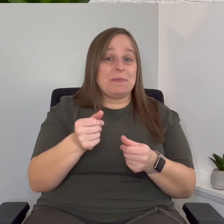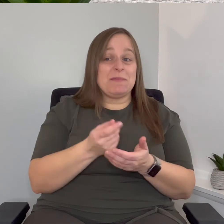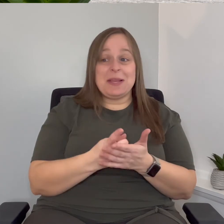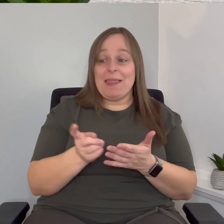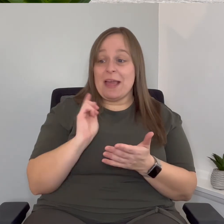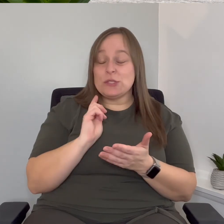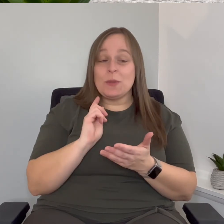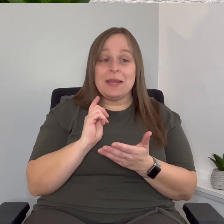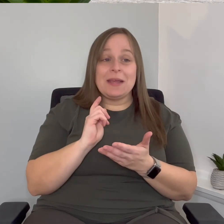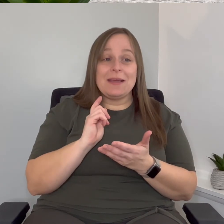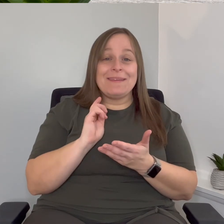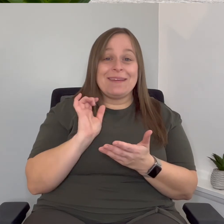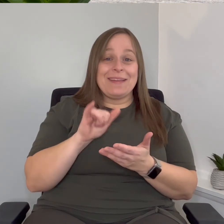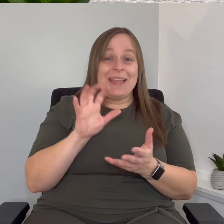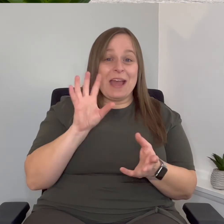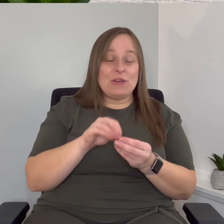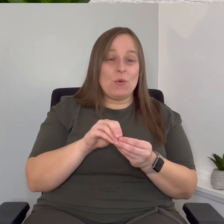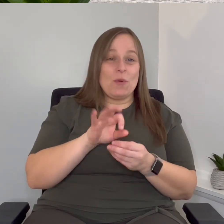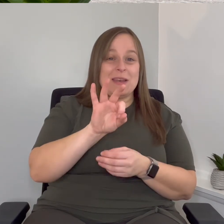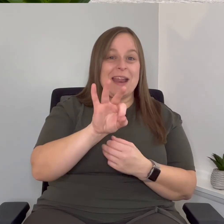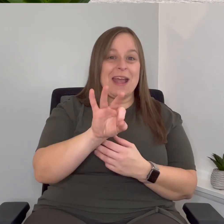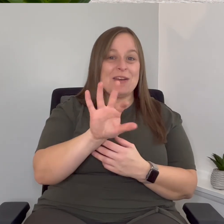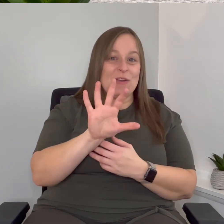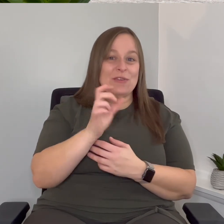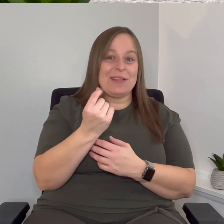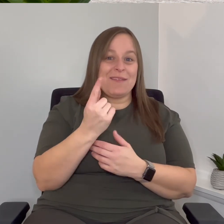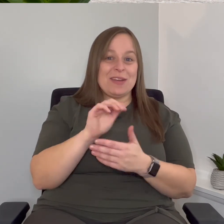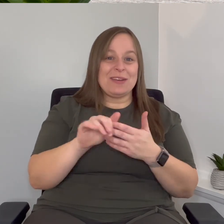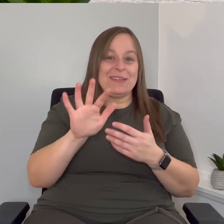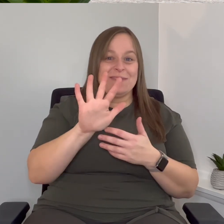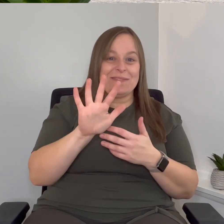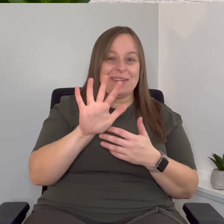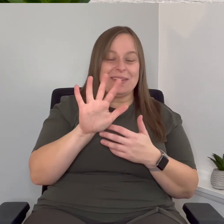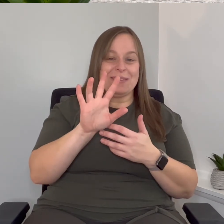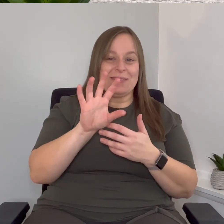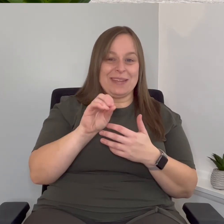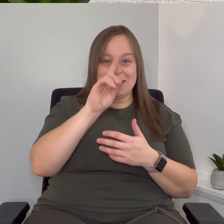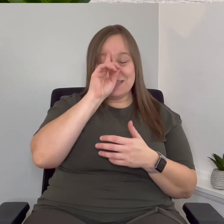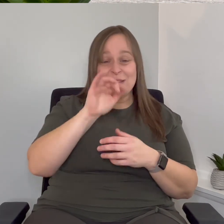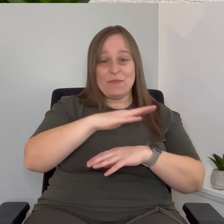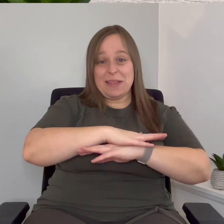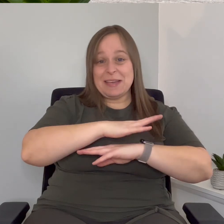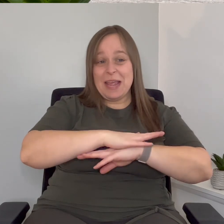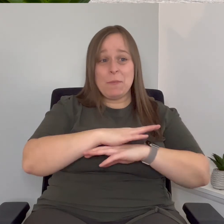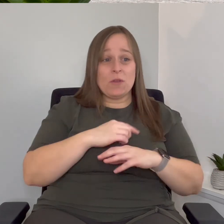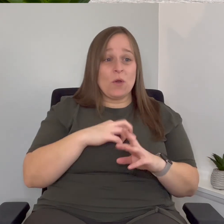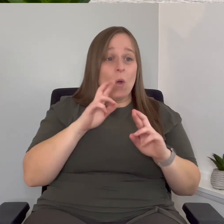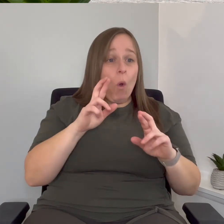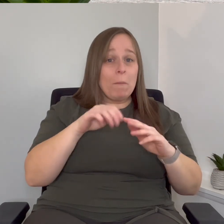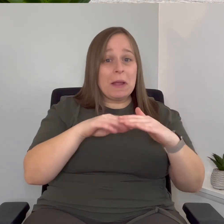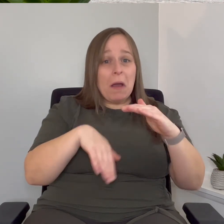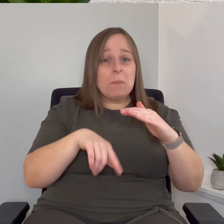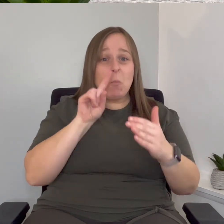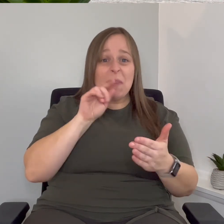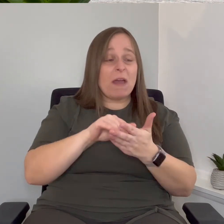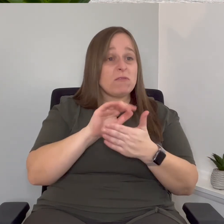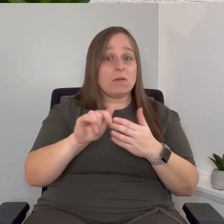so that totaled to 911.50 for the table so I was hoping to be under that thousand dollars and we are